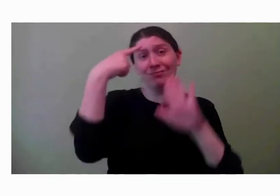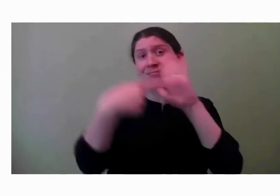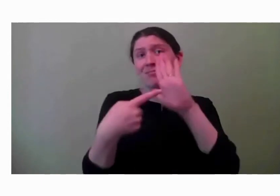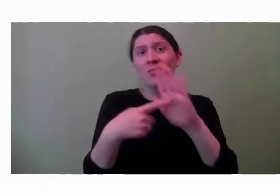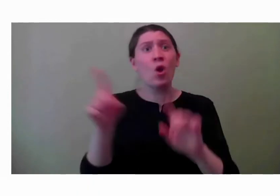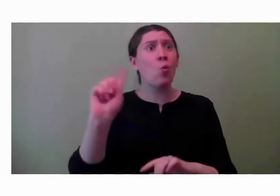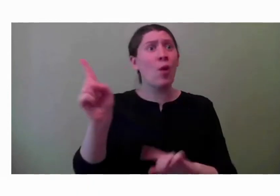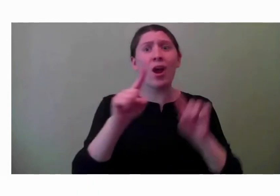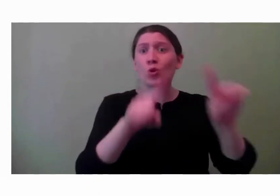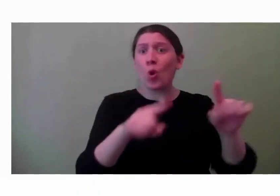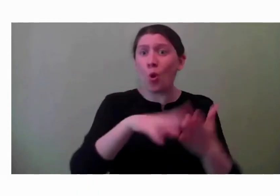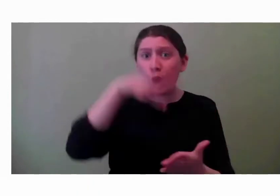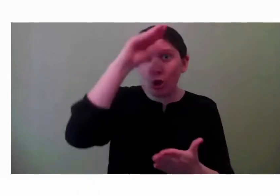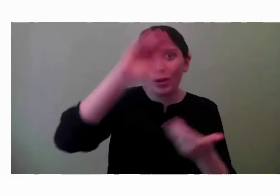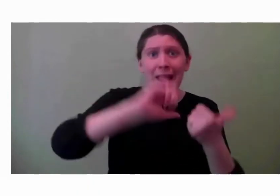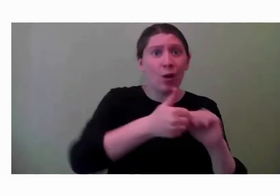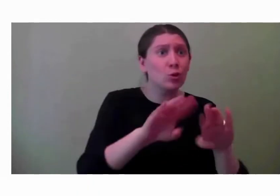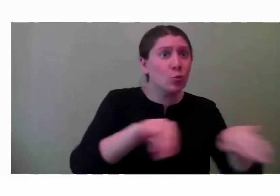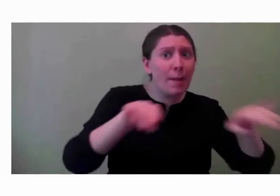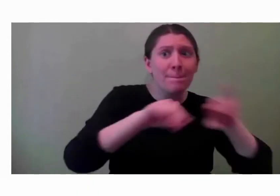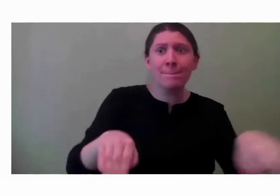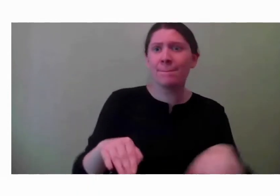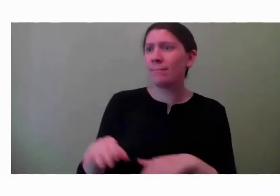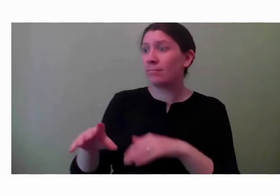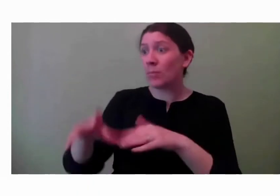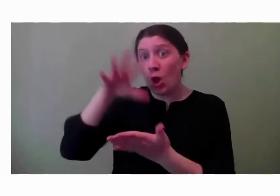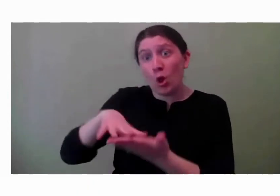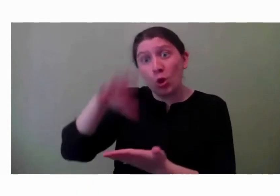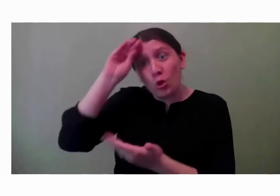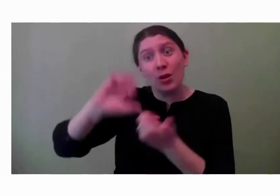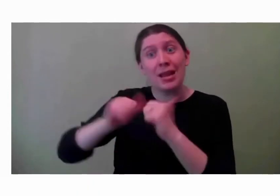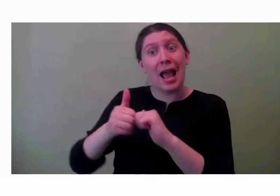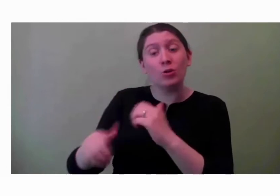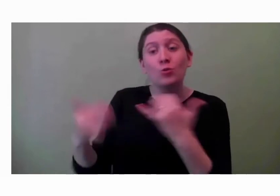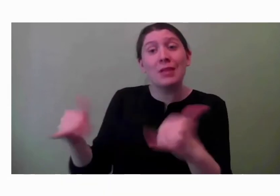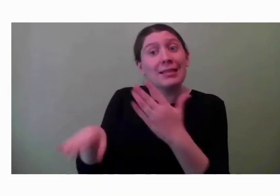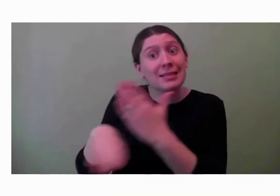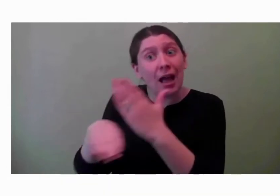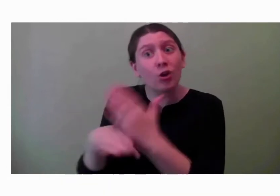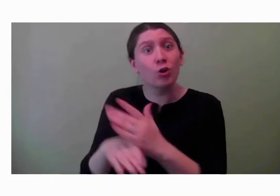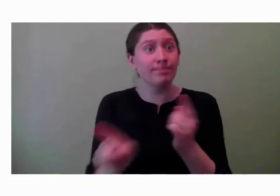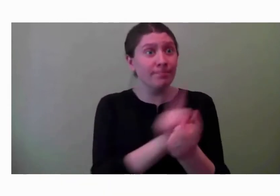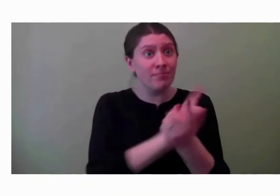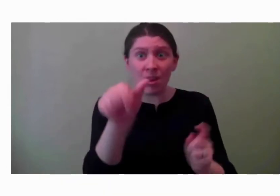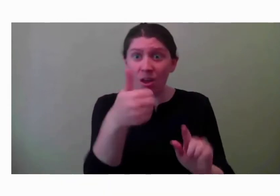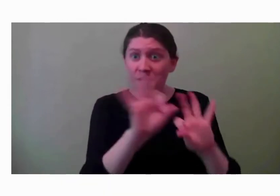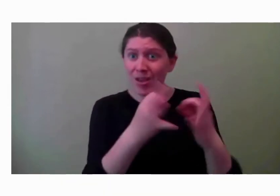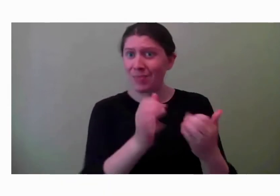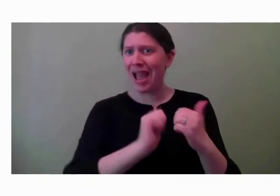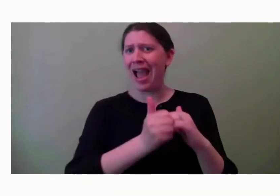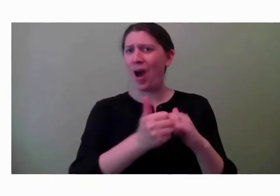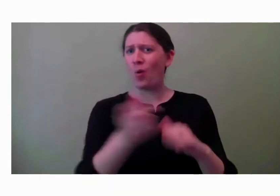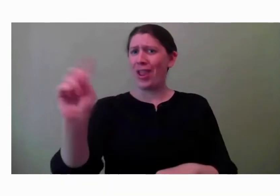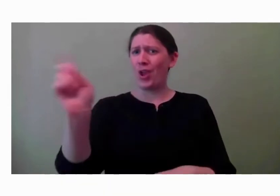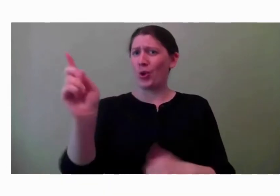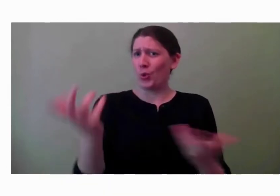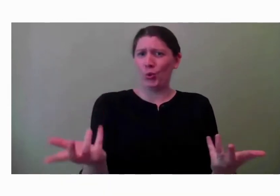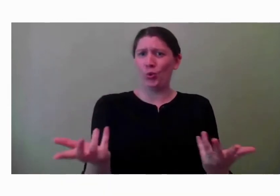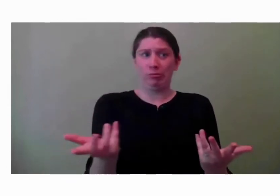soccer? Where do I go, you know, to meet other families and do these things? So I think we've really expanded our reach